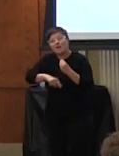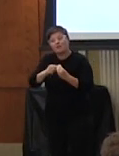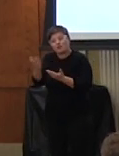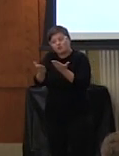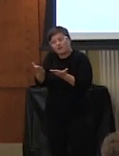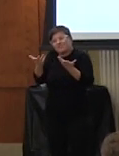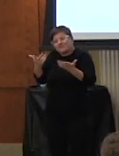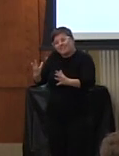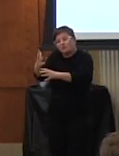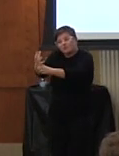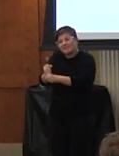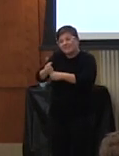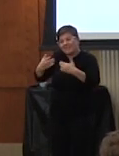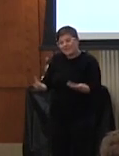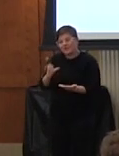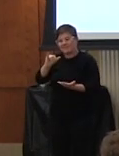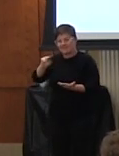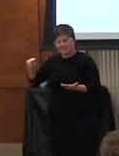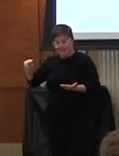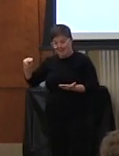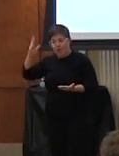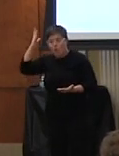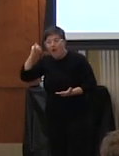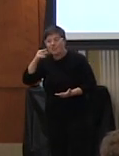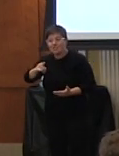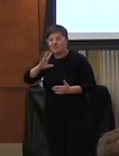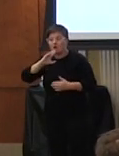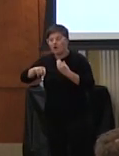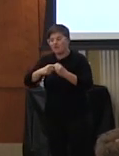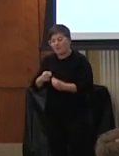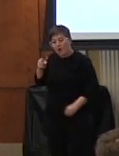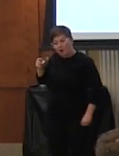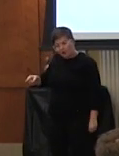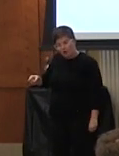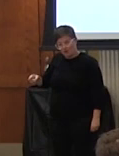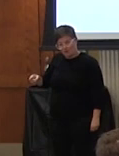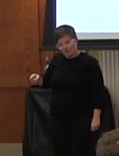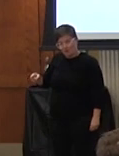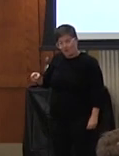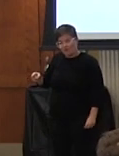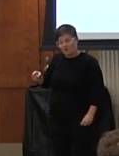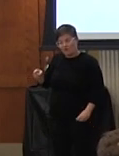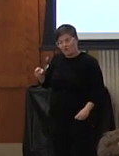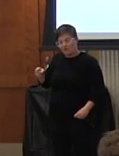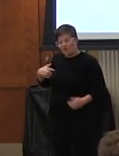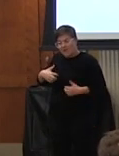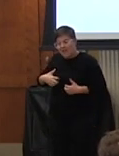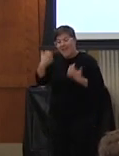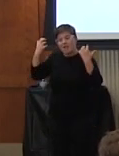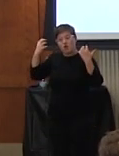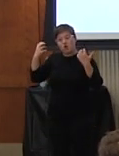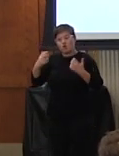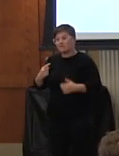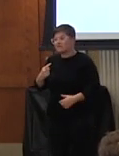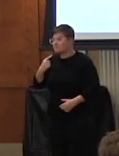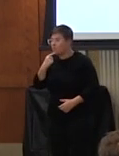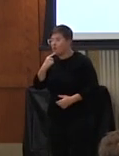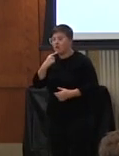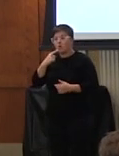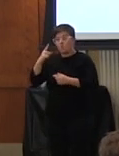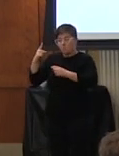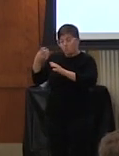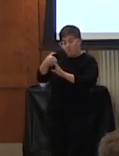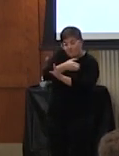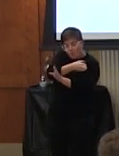received here in cincinnati because she talked about her anger her disappointment at what had been provided